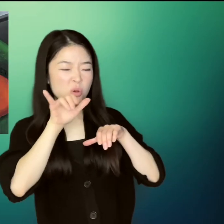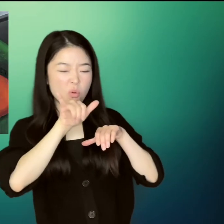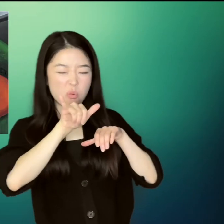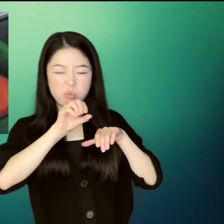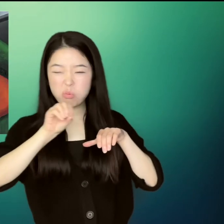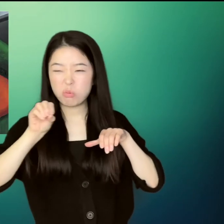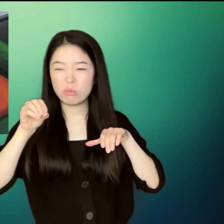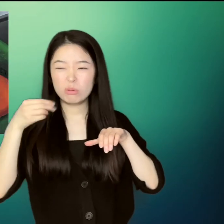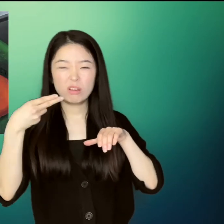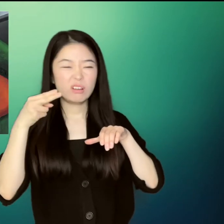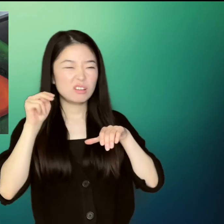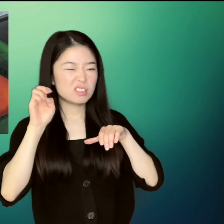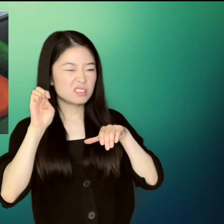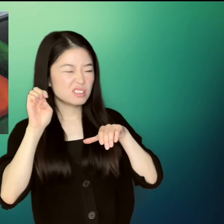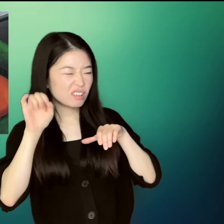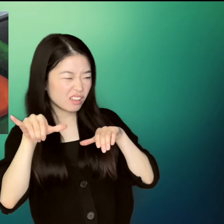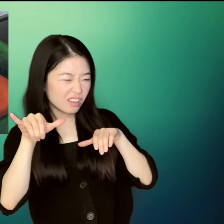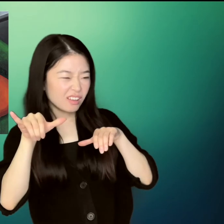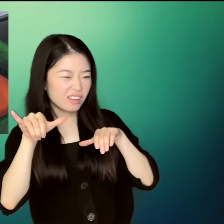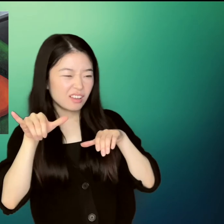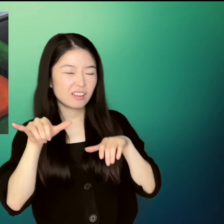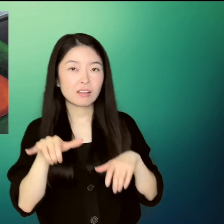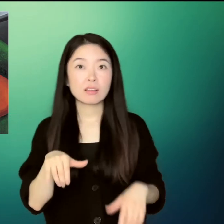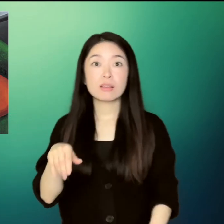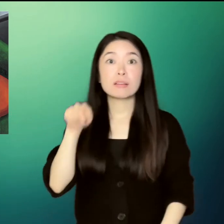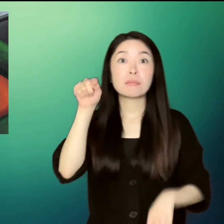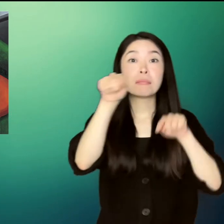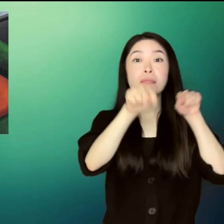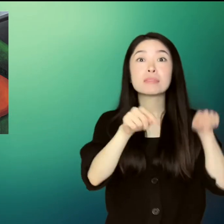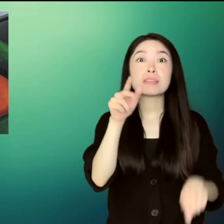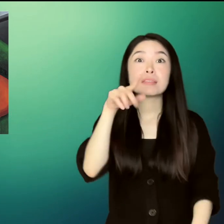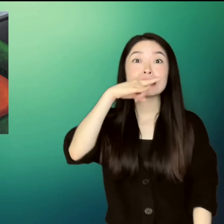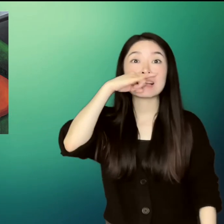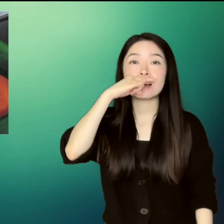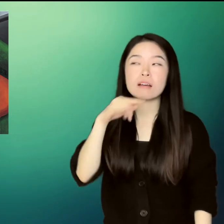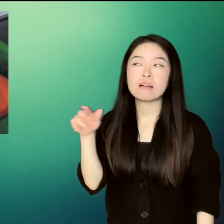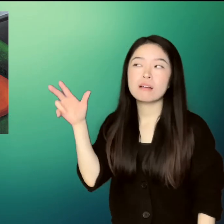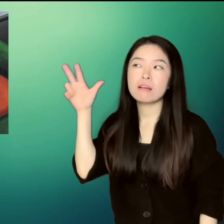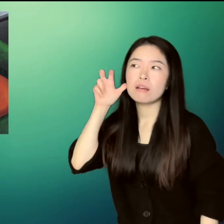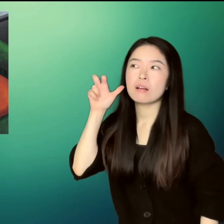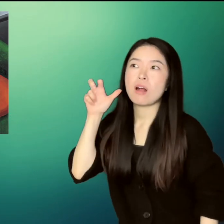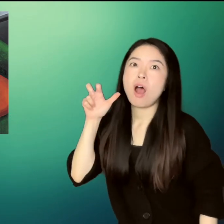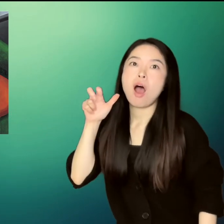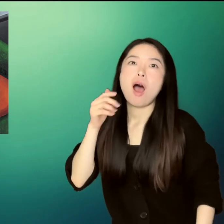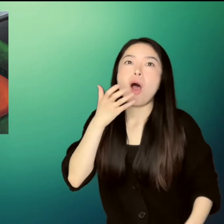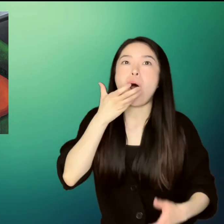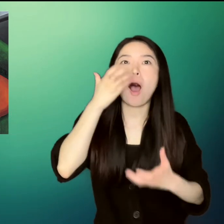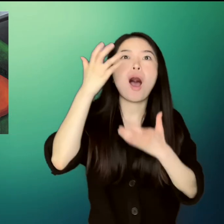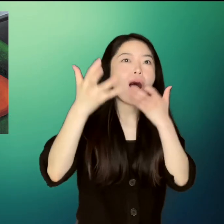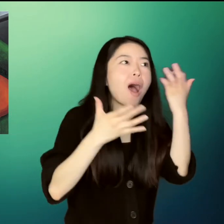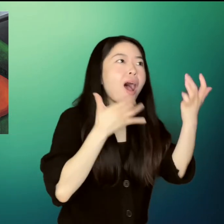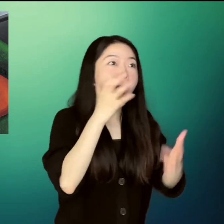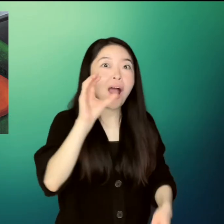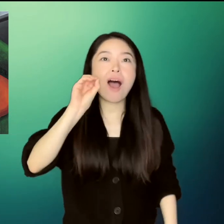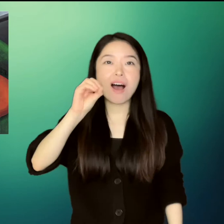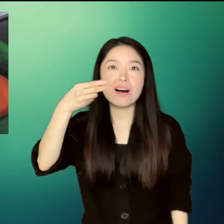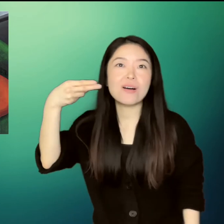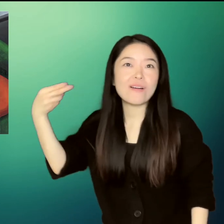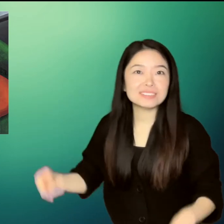Un He, the girl asked, scratching up her face. Oh, oh, Un He, some kids